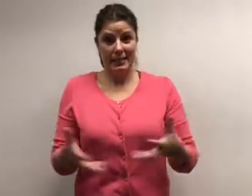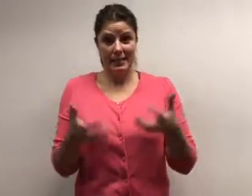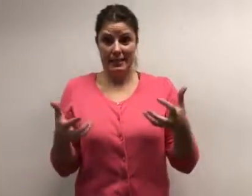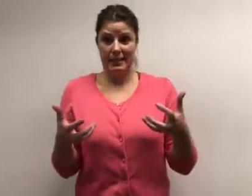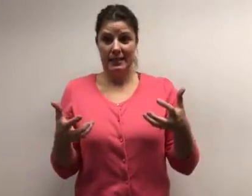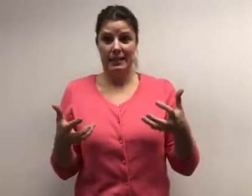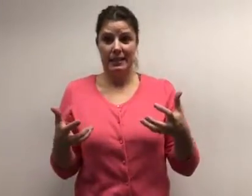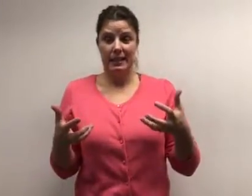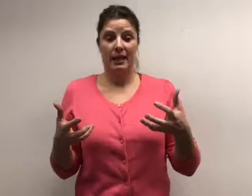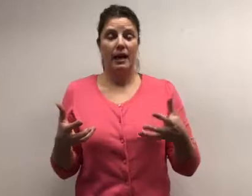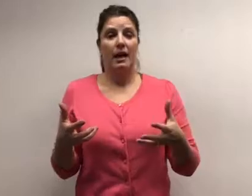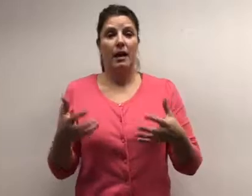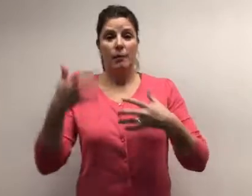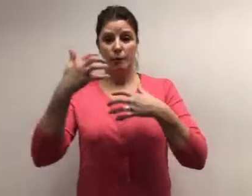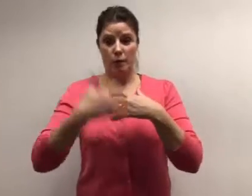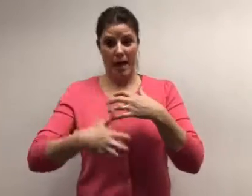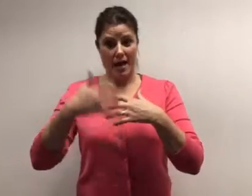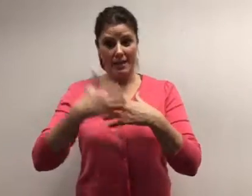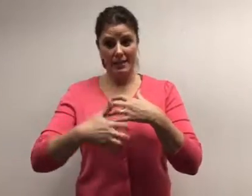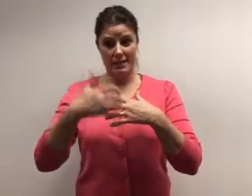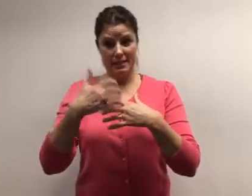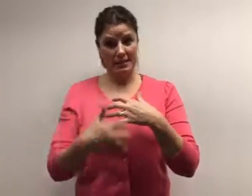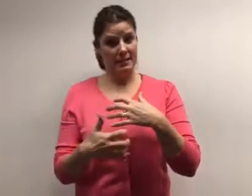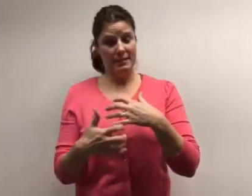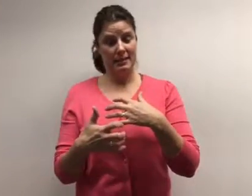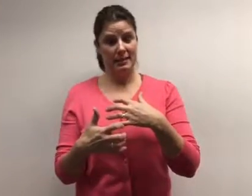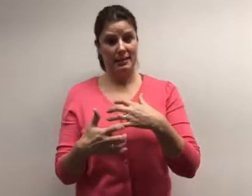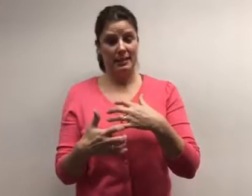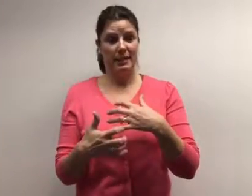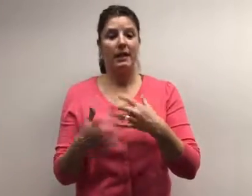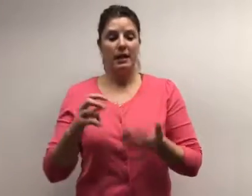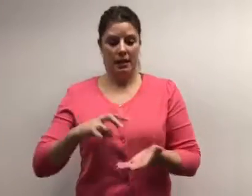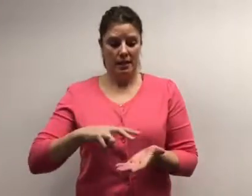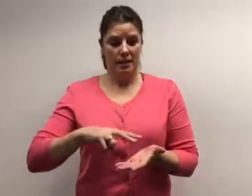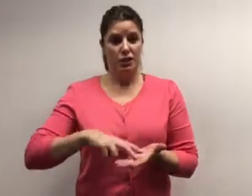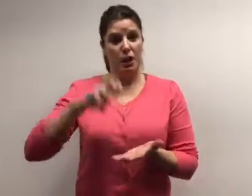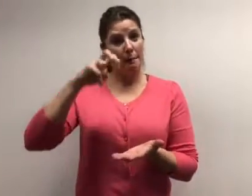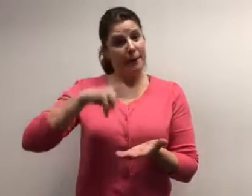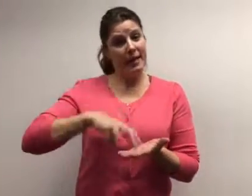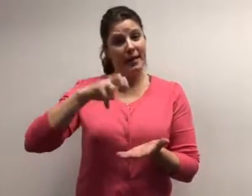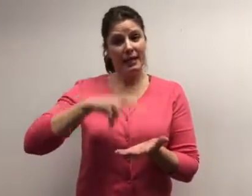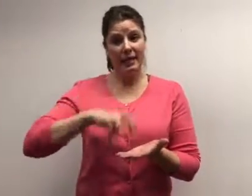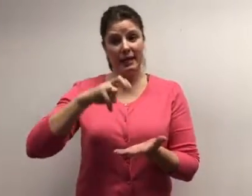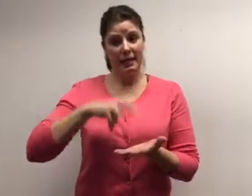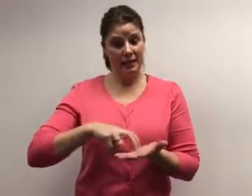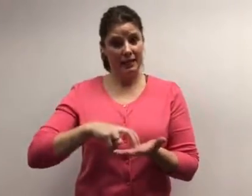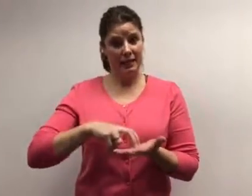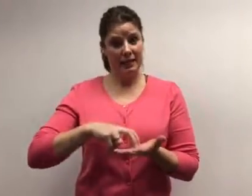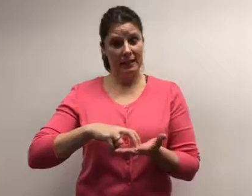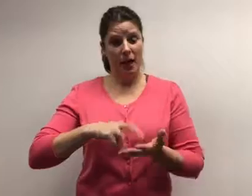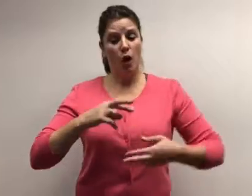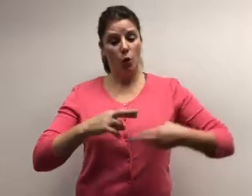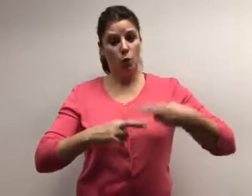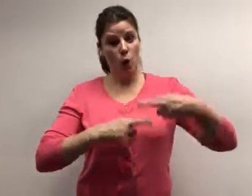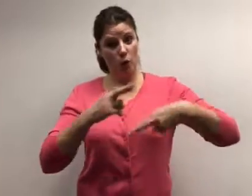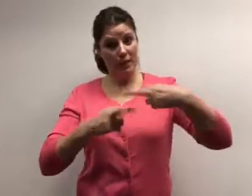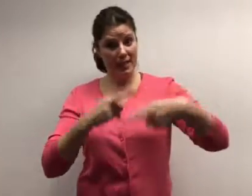bread, jumping, rolling,